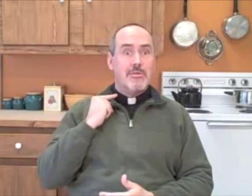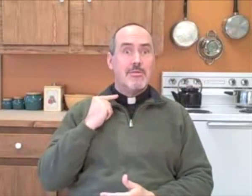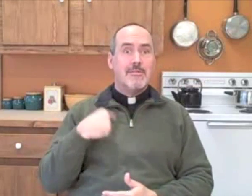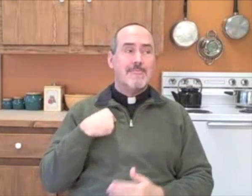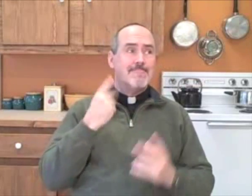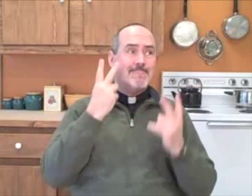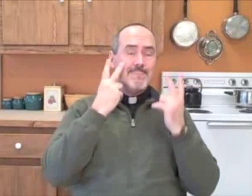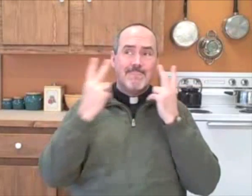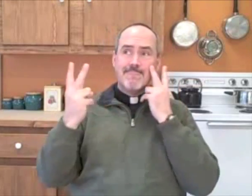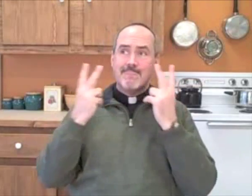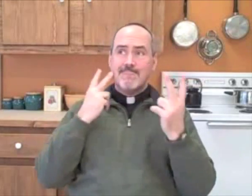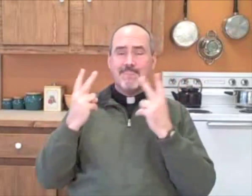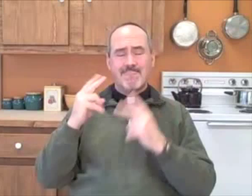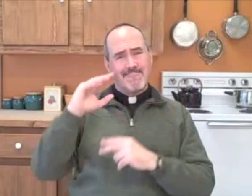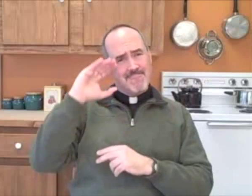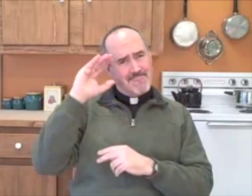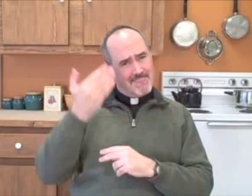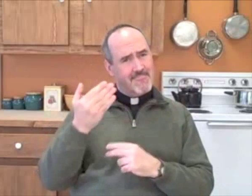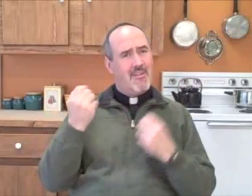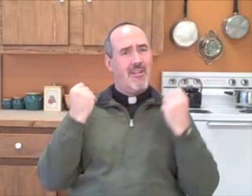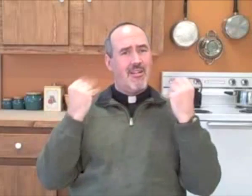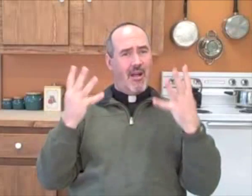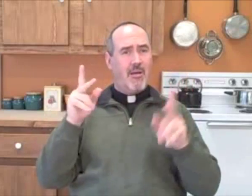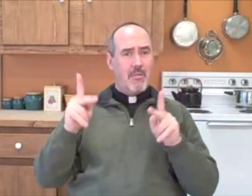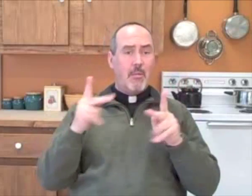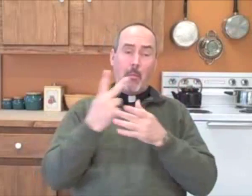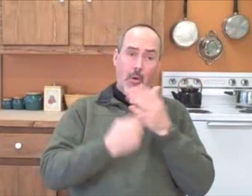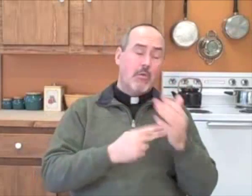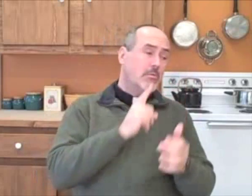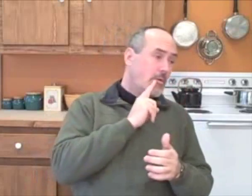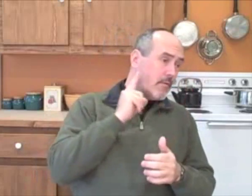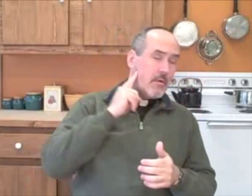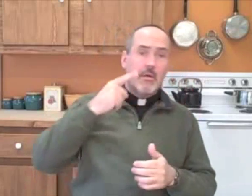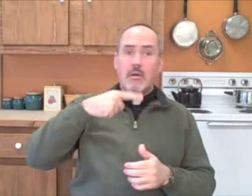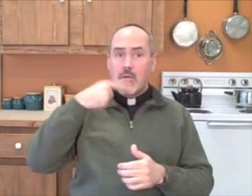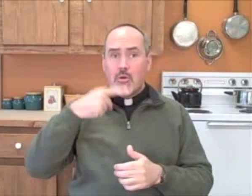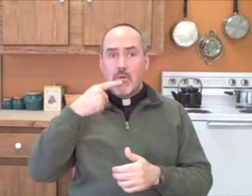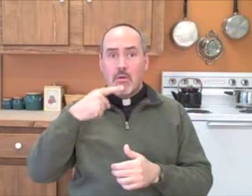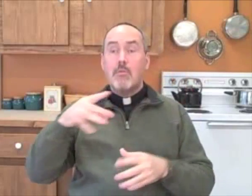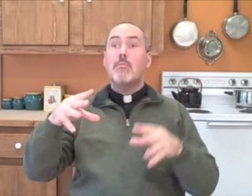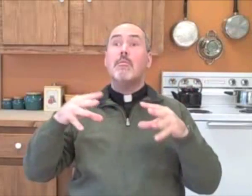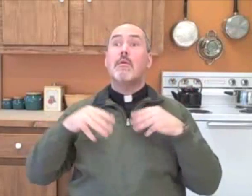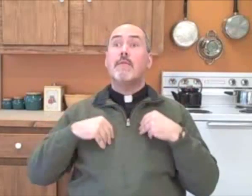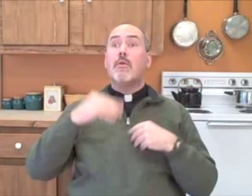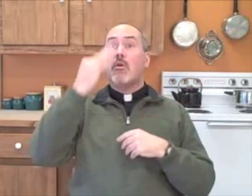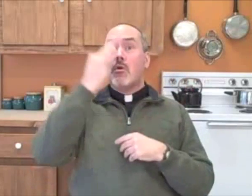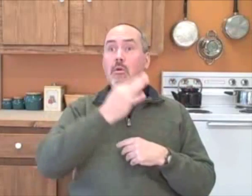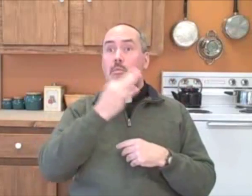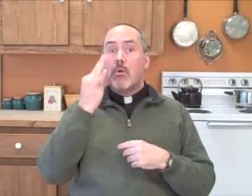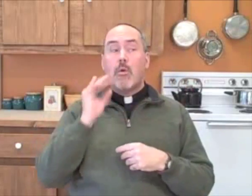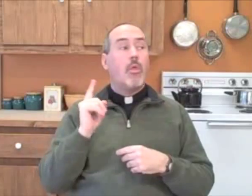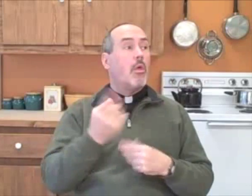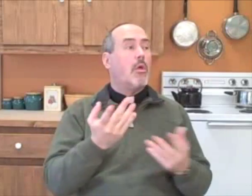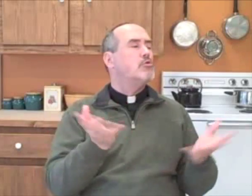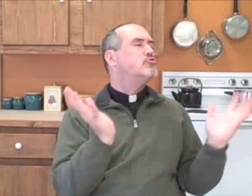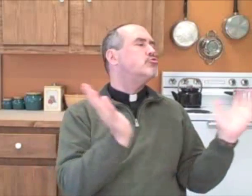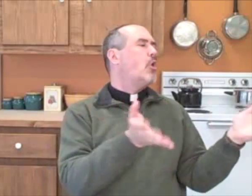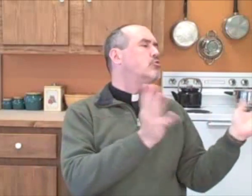lot of people, deaf and hearing, take communion and then go back to their seats and sit and talk, or watch other